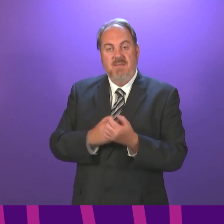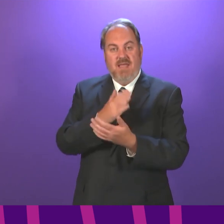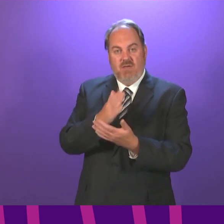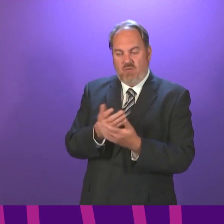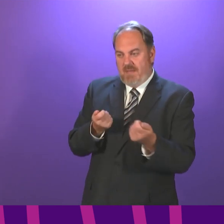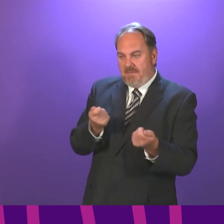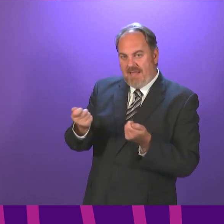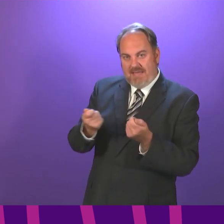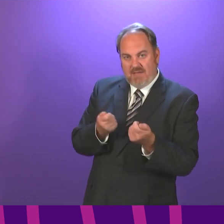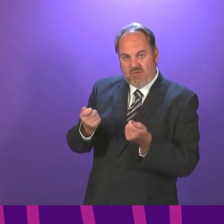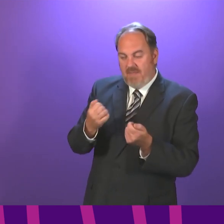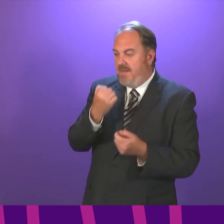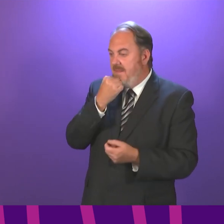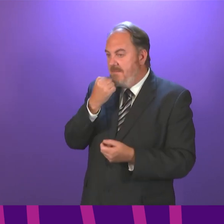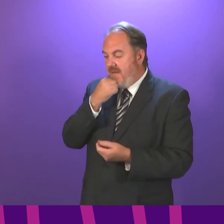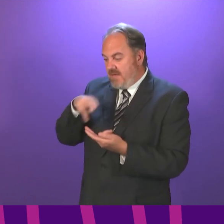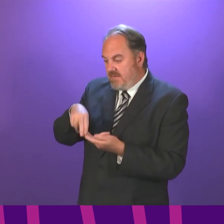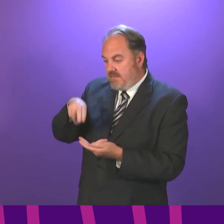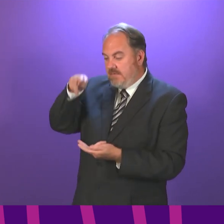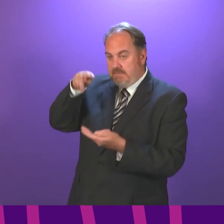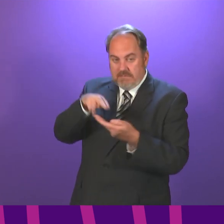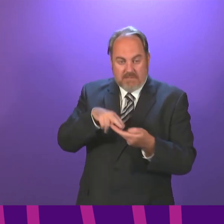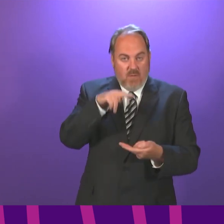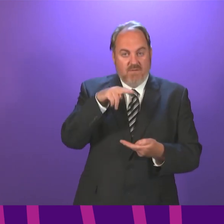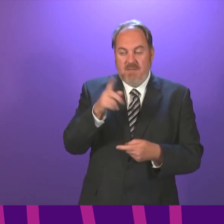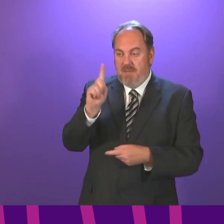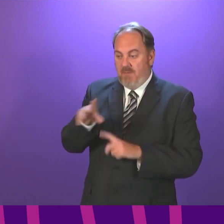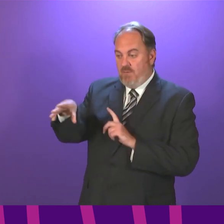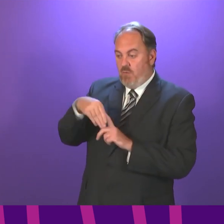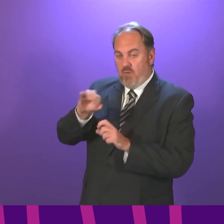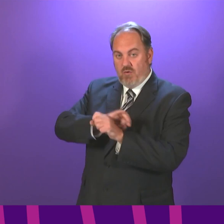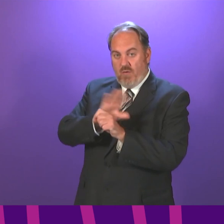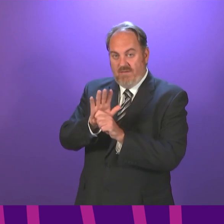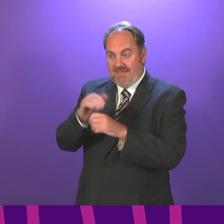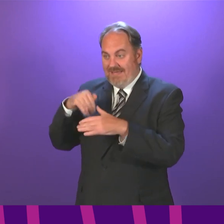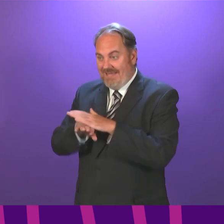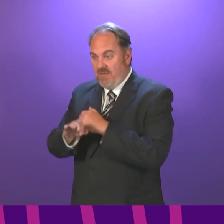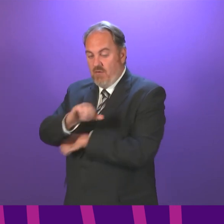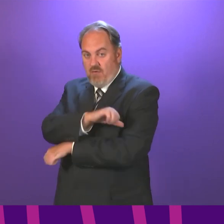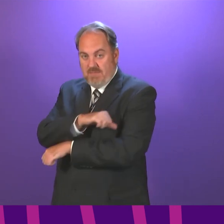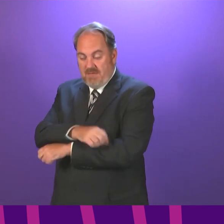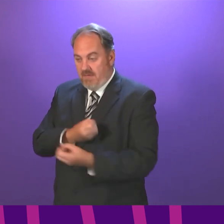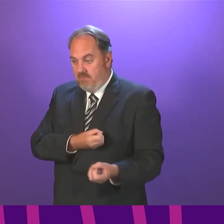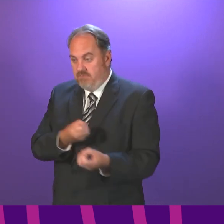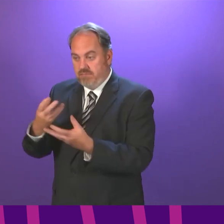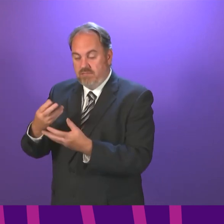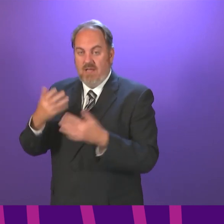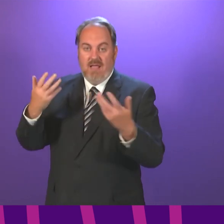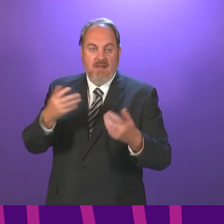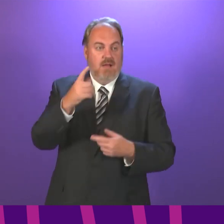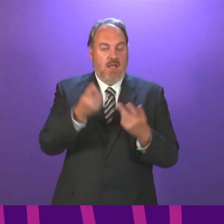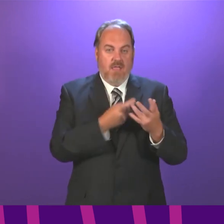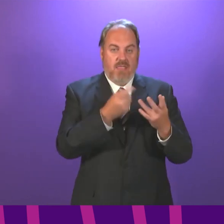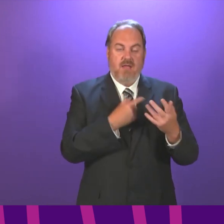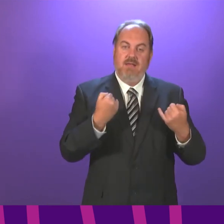effectively between COVID and non-COVID care. The last thing I would say is that I am very conscious of the ongoing